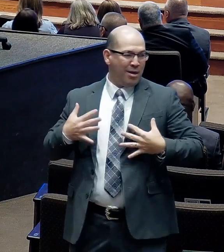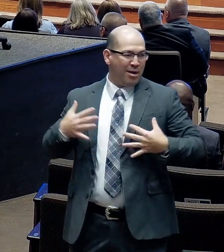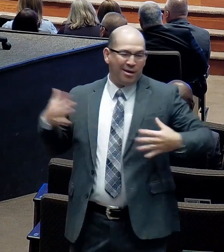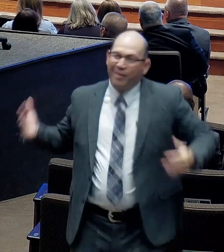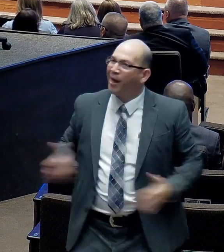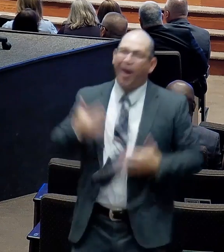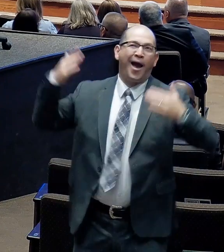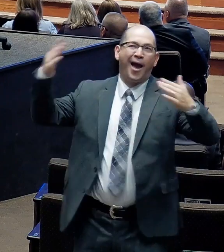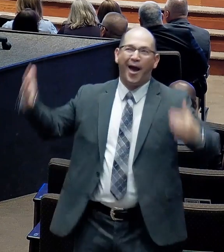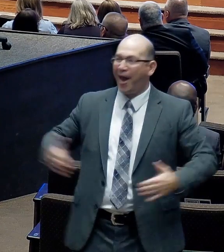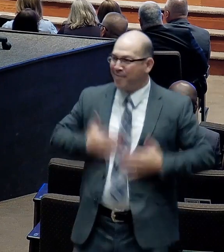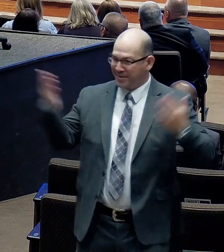Now for just a minute.